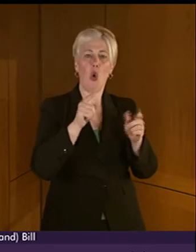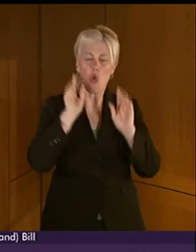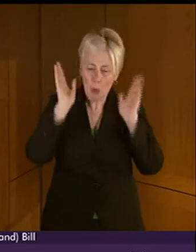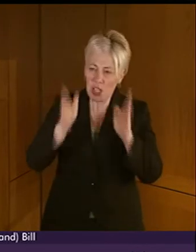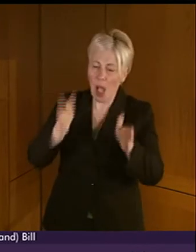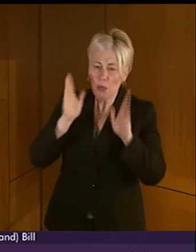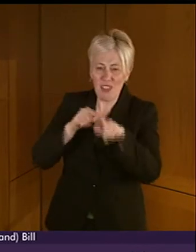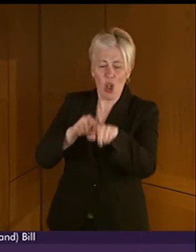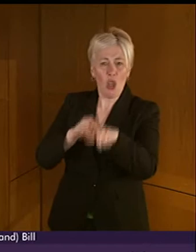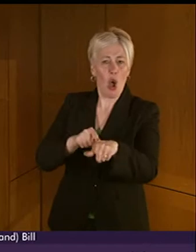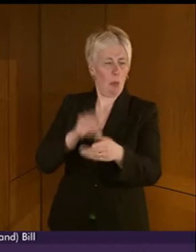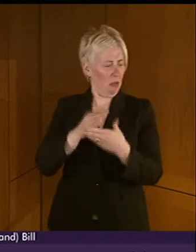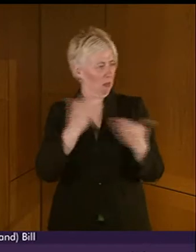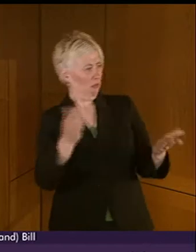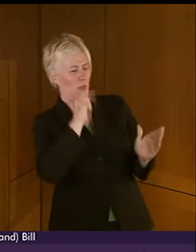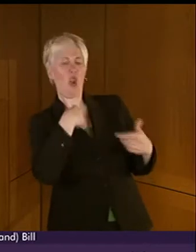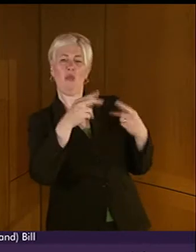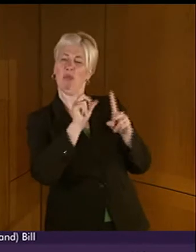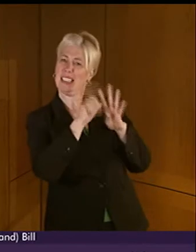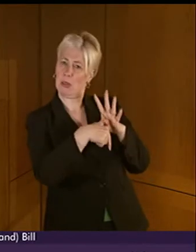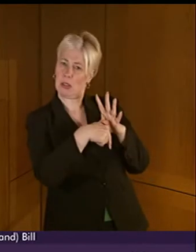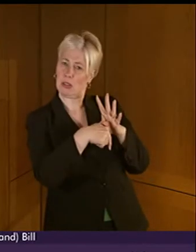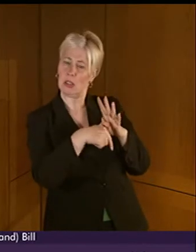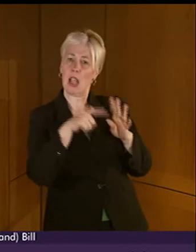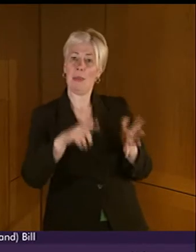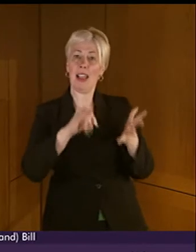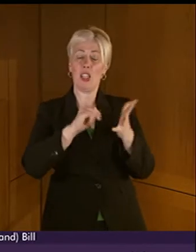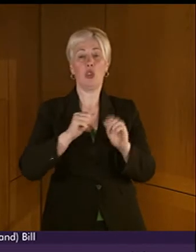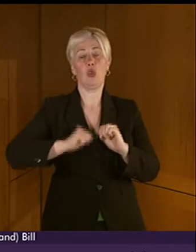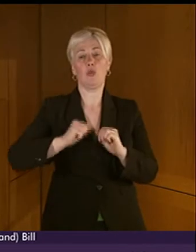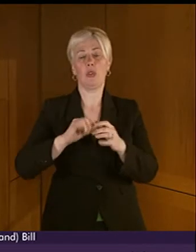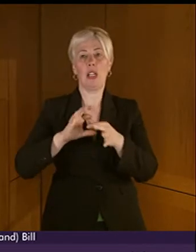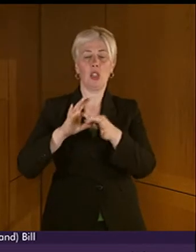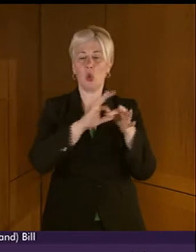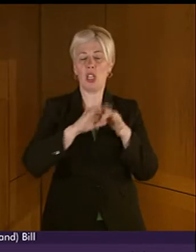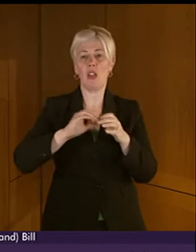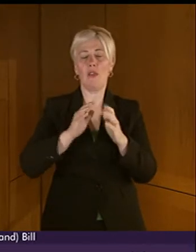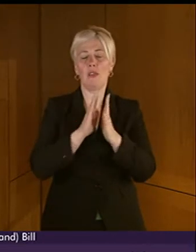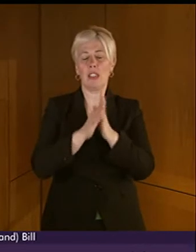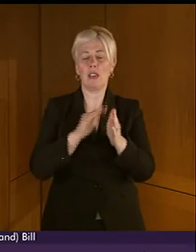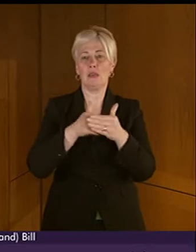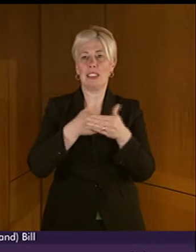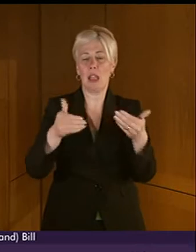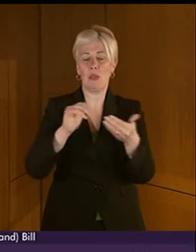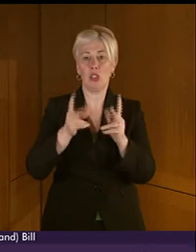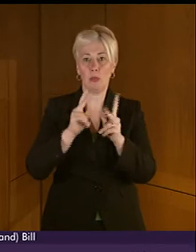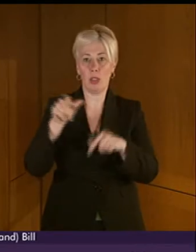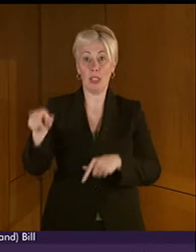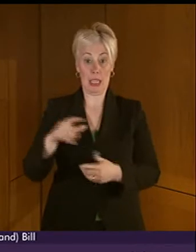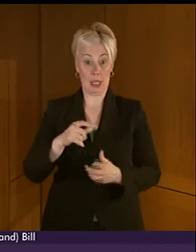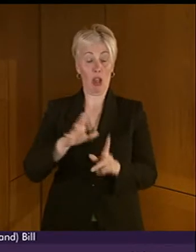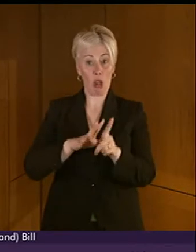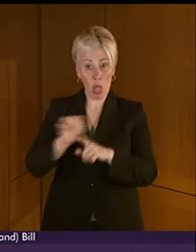As the Scottish Association of Sign Language Interpreters stated, BSL is a language, a culture and an identity.